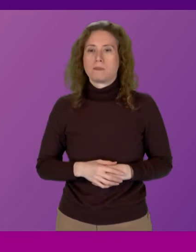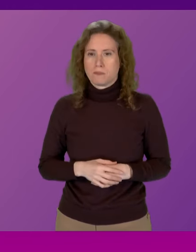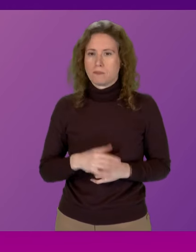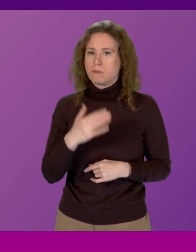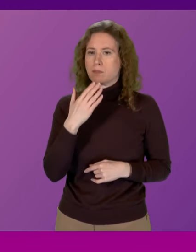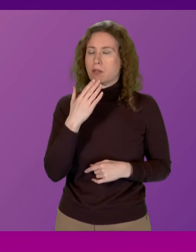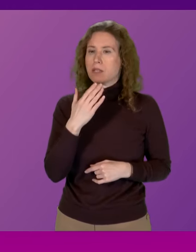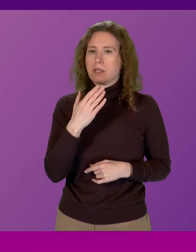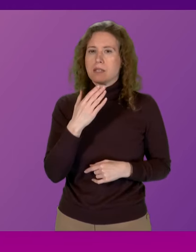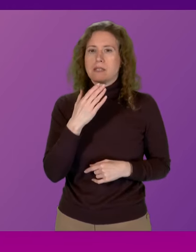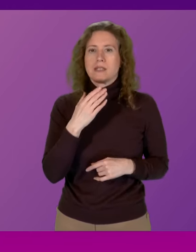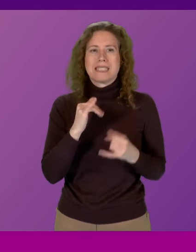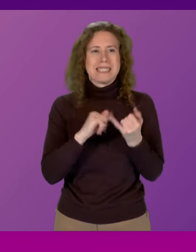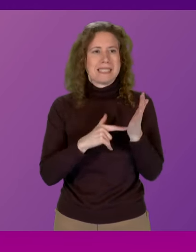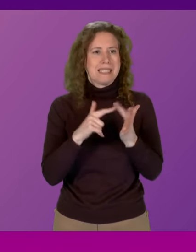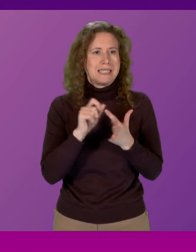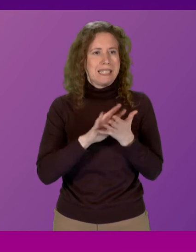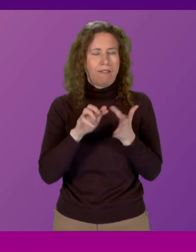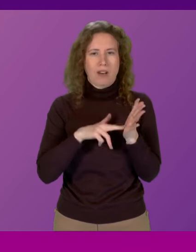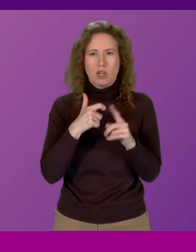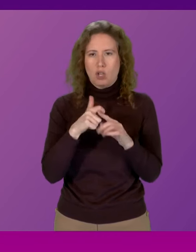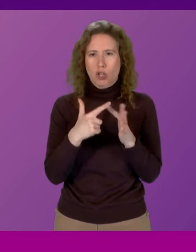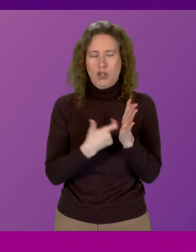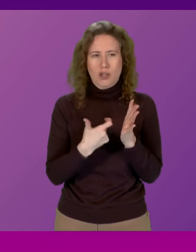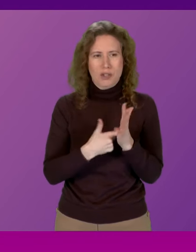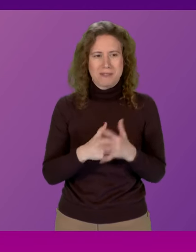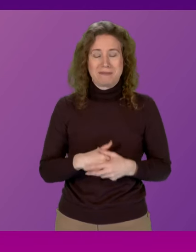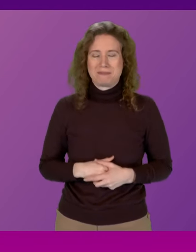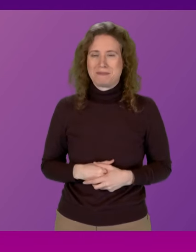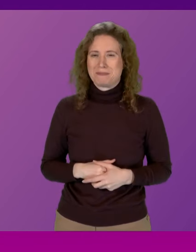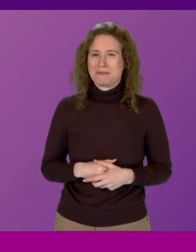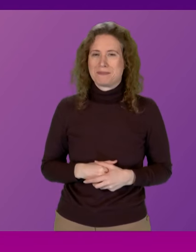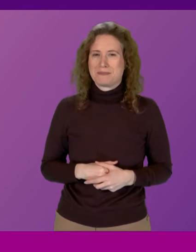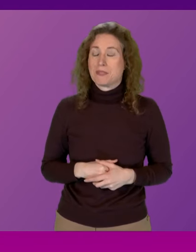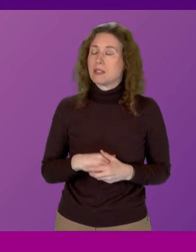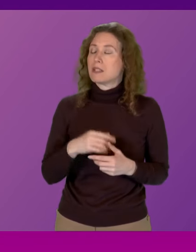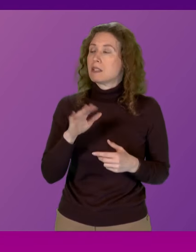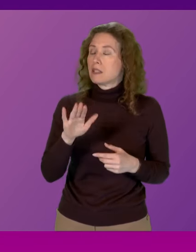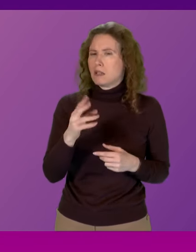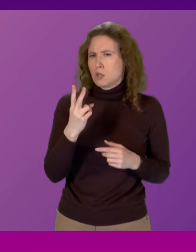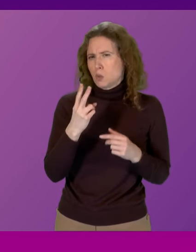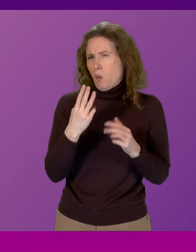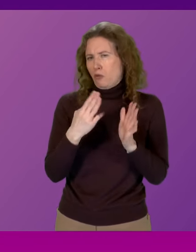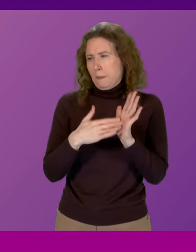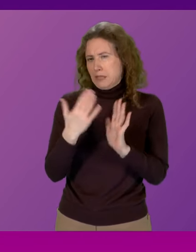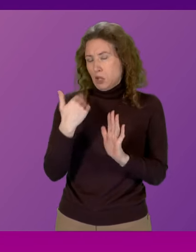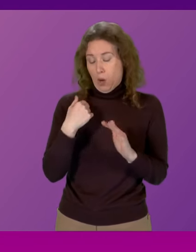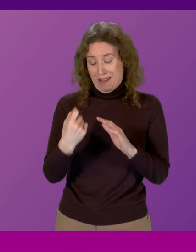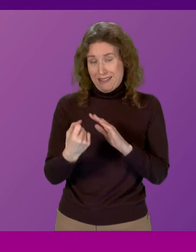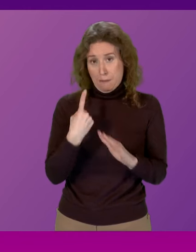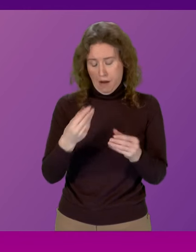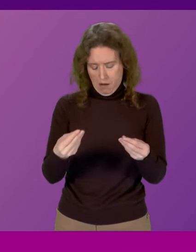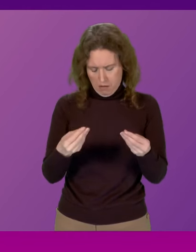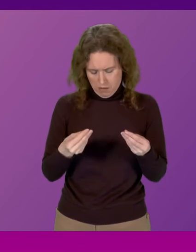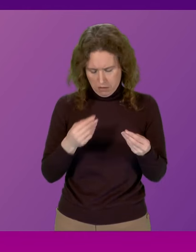Mr Stephen Kerr President of the about two minutes three minutes ago an email arrived telling